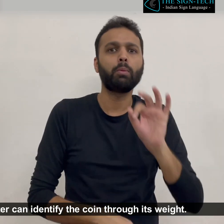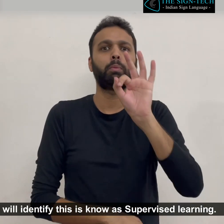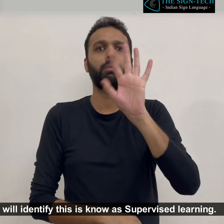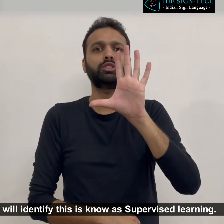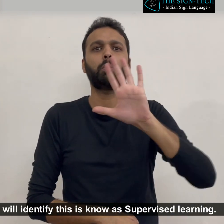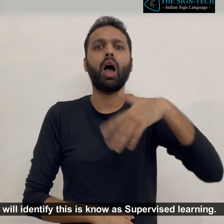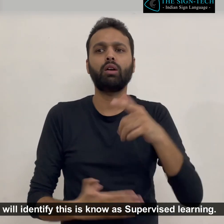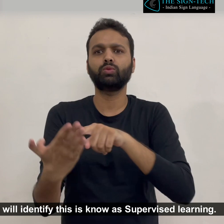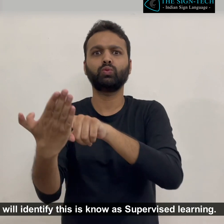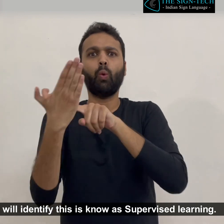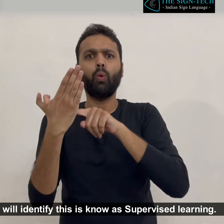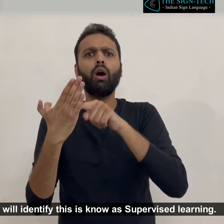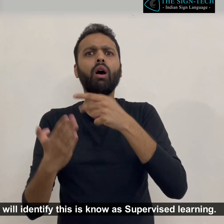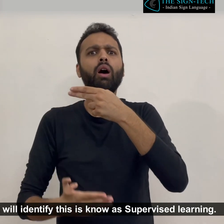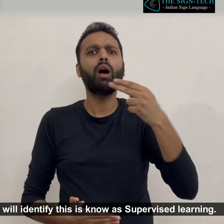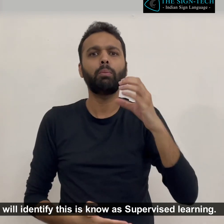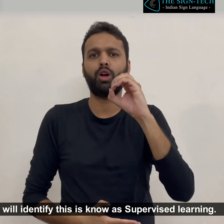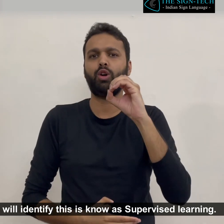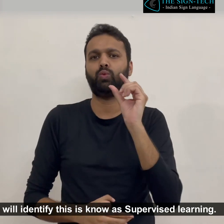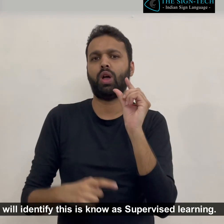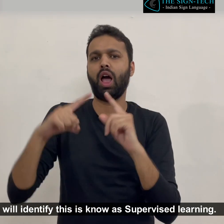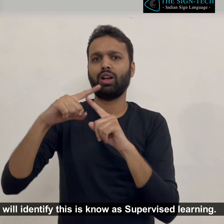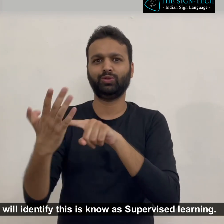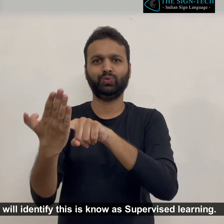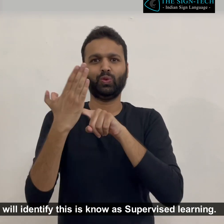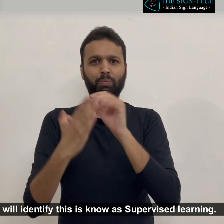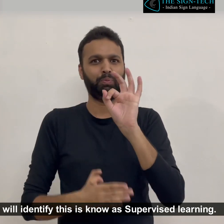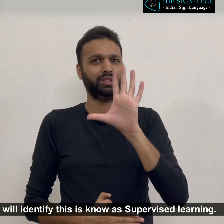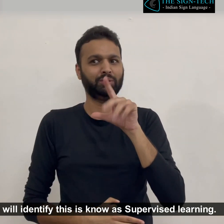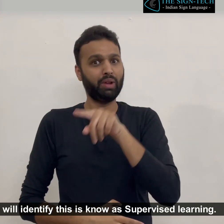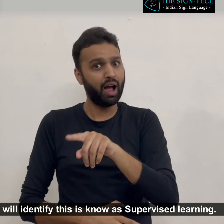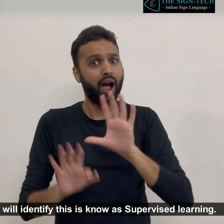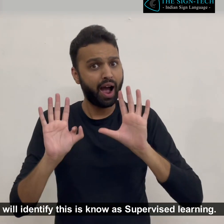If you drop a 5 rupees coin it will identify this is known as supervised learning.